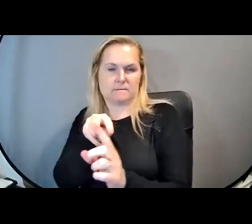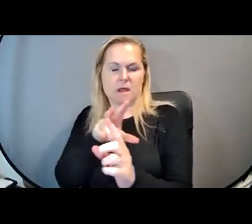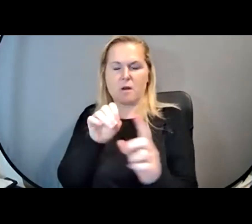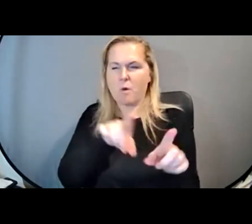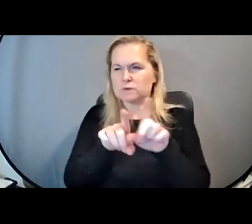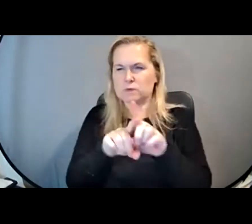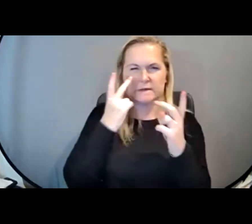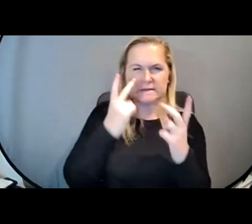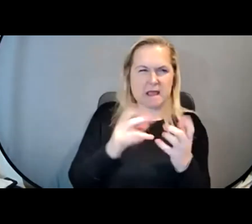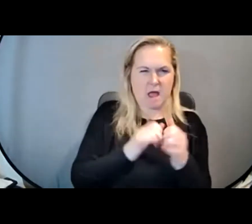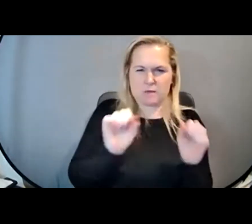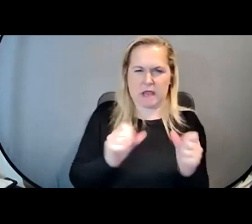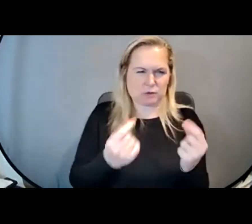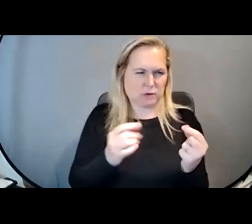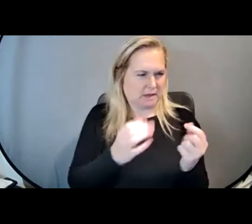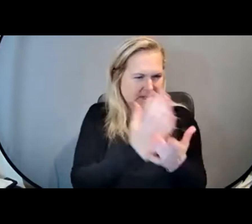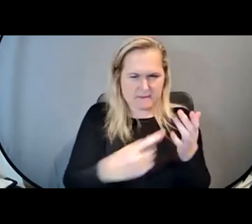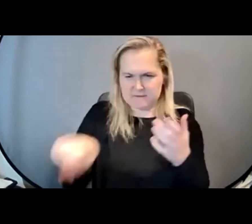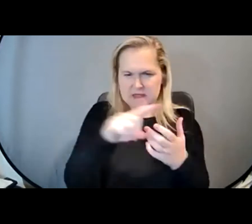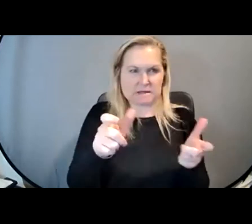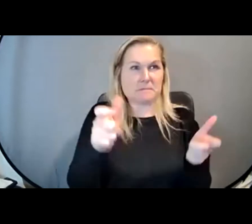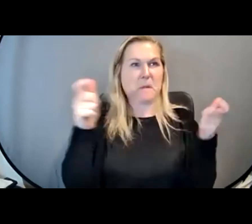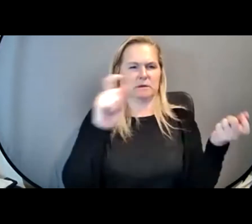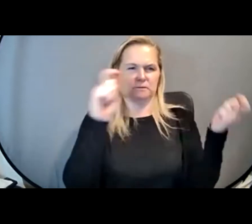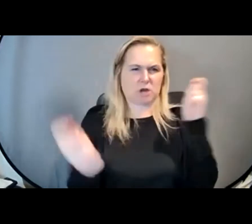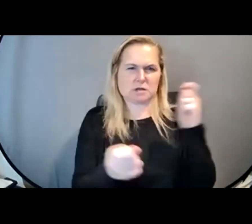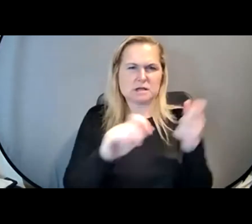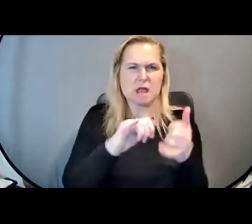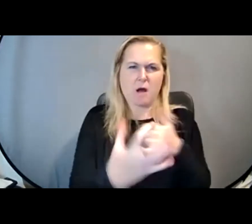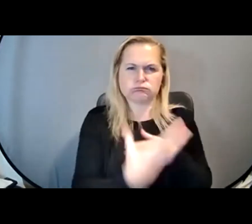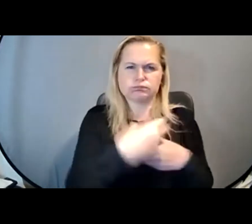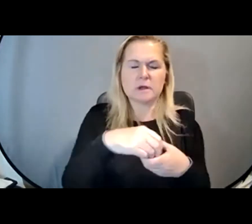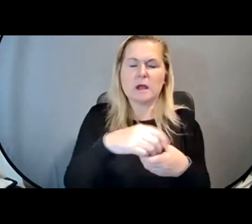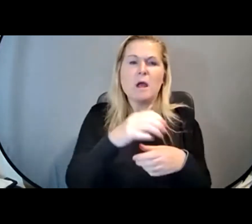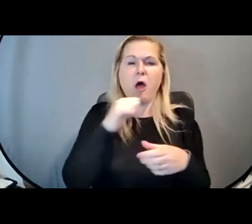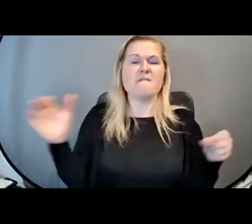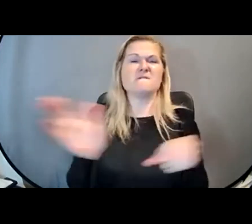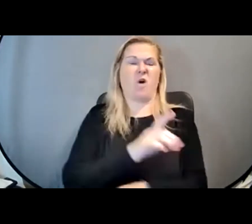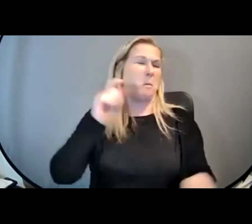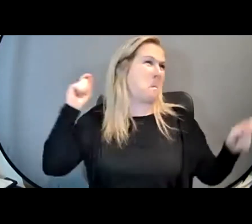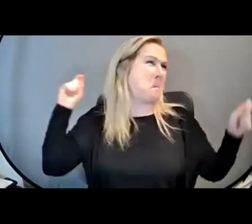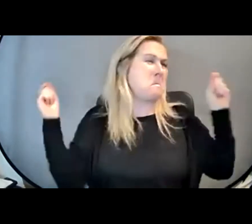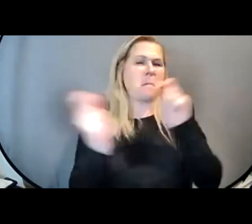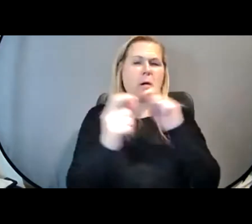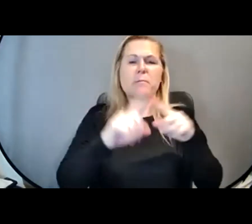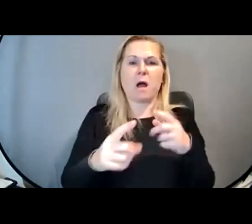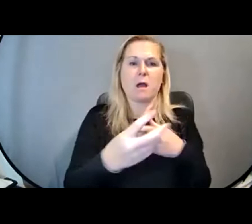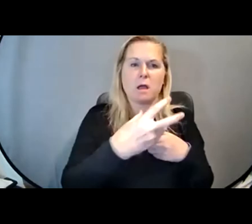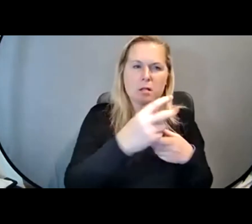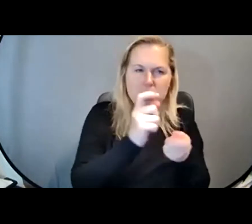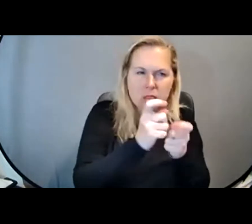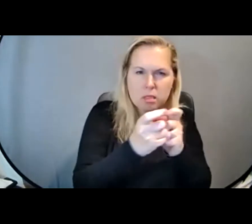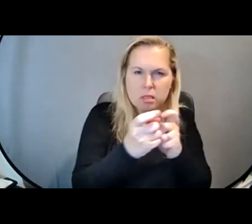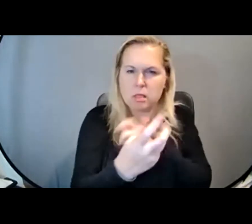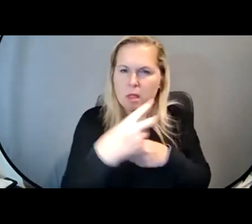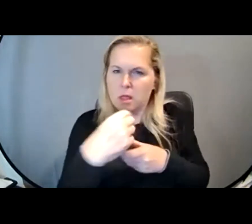ways in which we can incorporate some of these massive changes in little incremental ways. And so with that, and